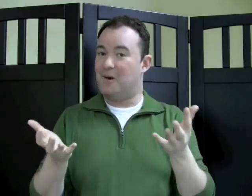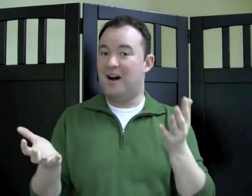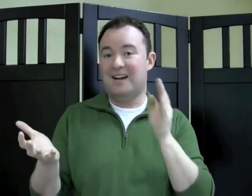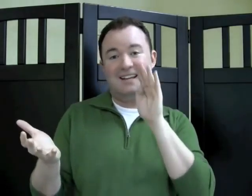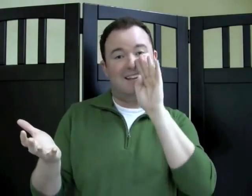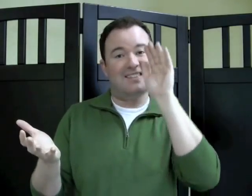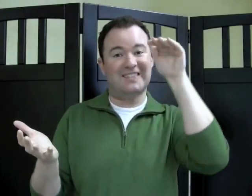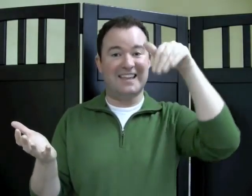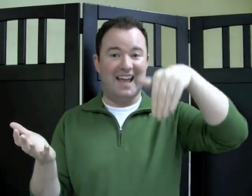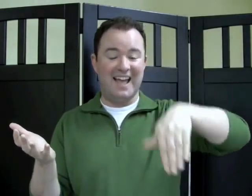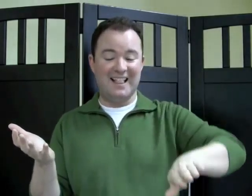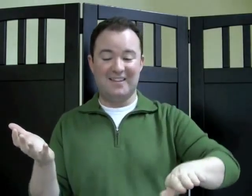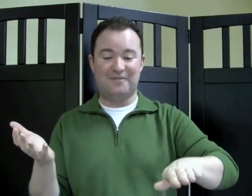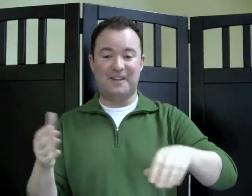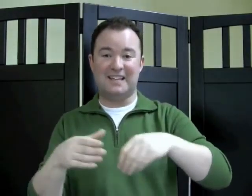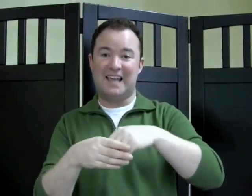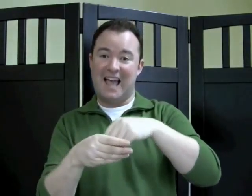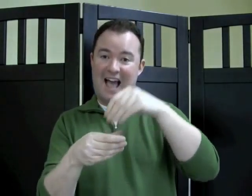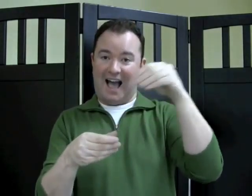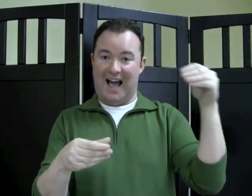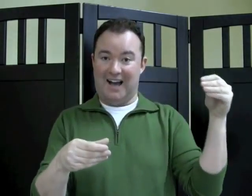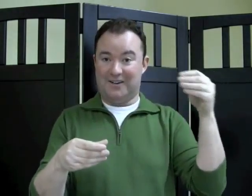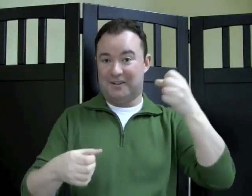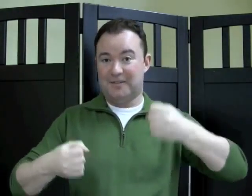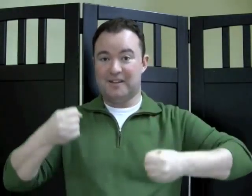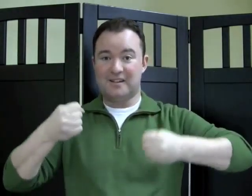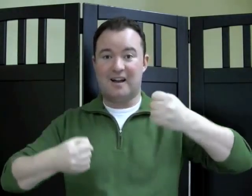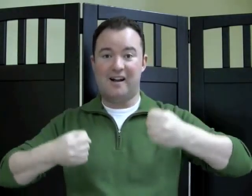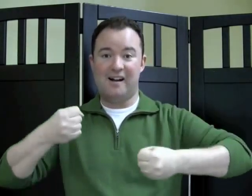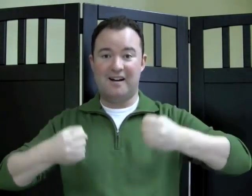wanna get the elephant out of the car.